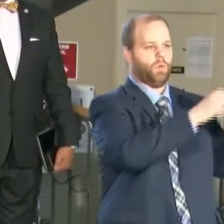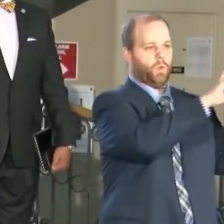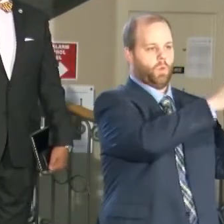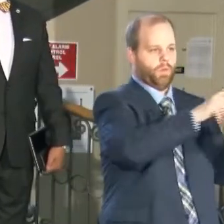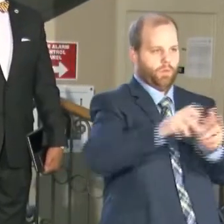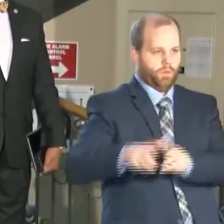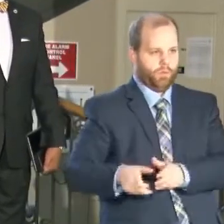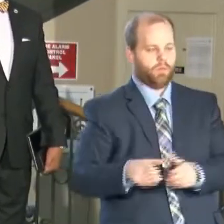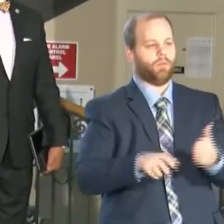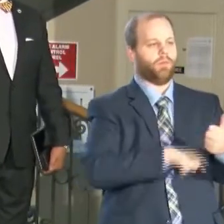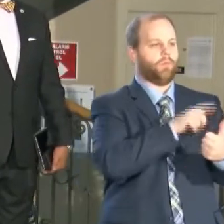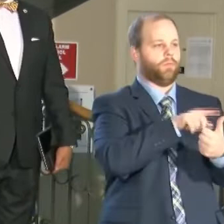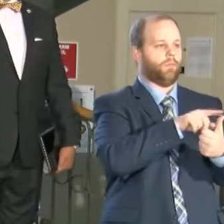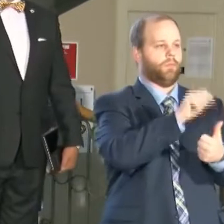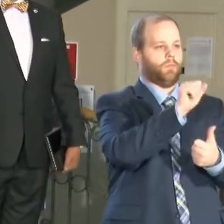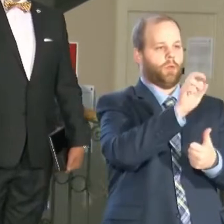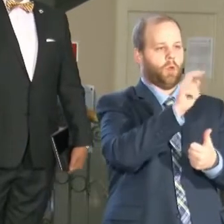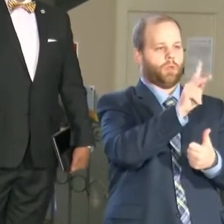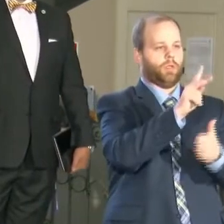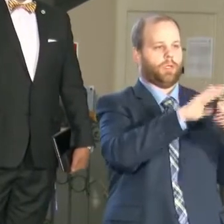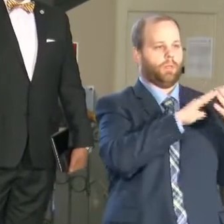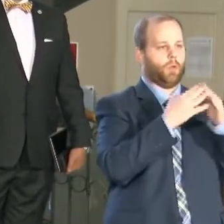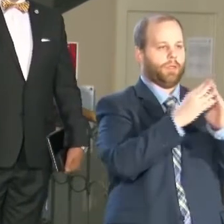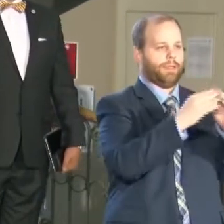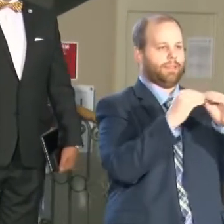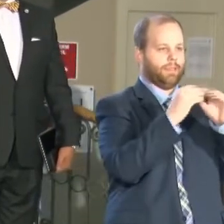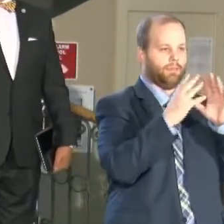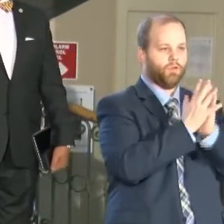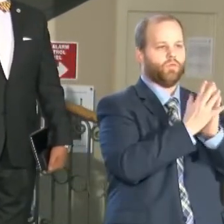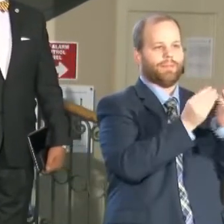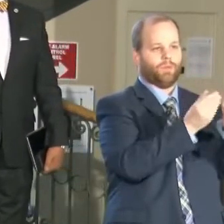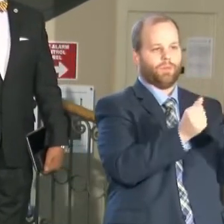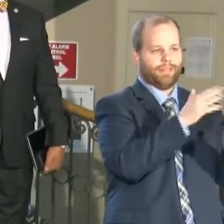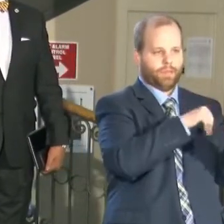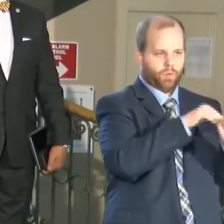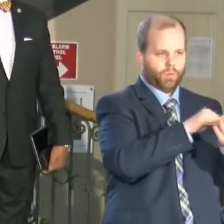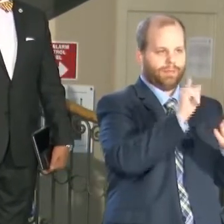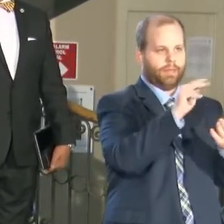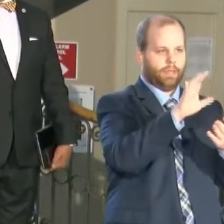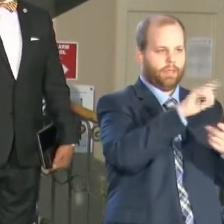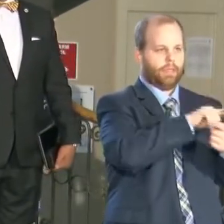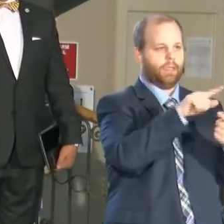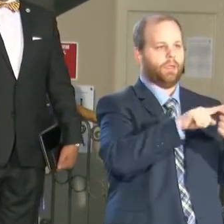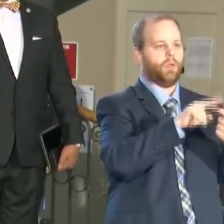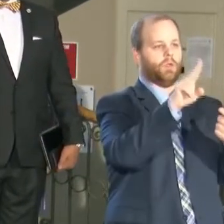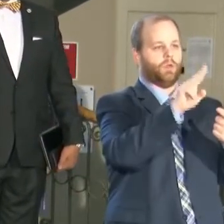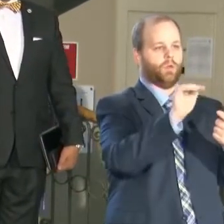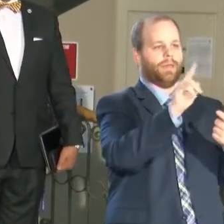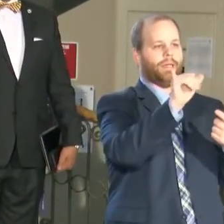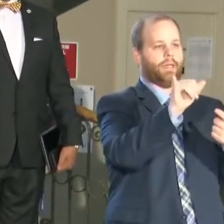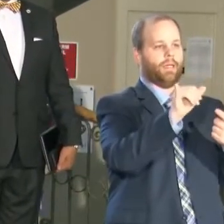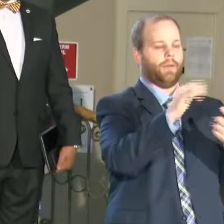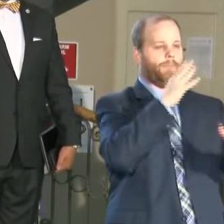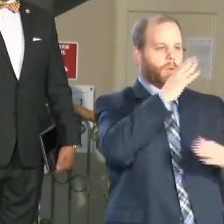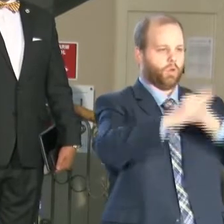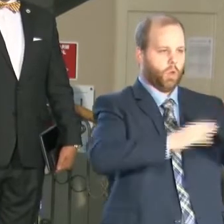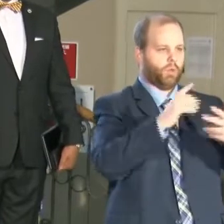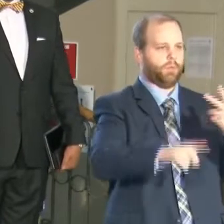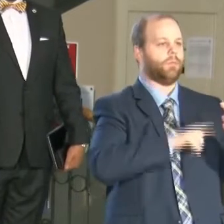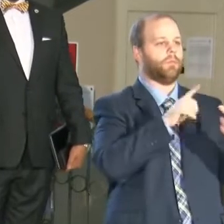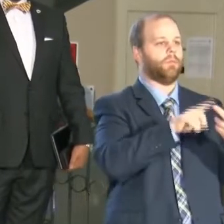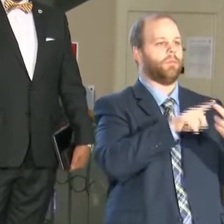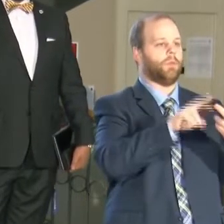That's Arkansas Community Dispute Resolution Centers Incorporated, Unity Martial Arts, the University of Arkansas for Medical